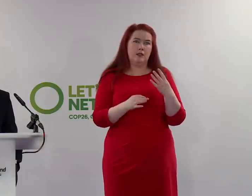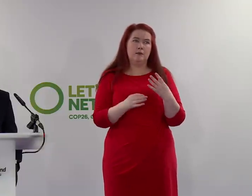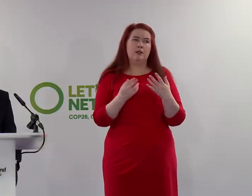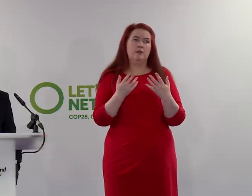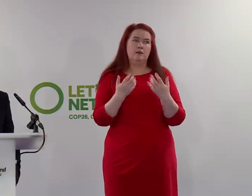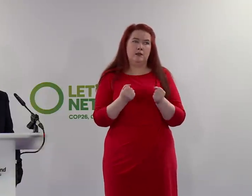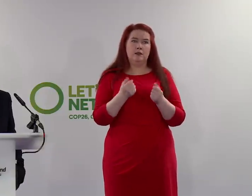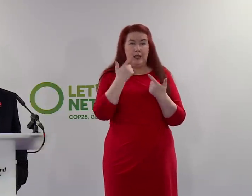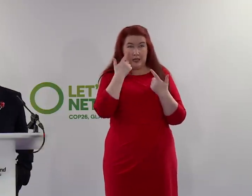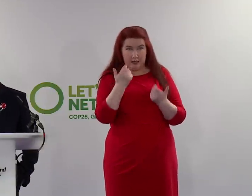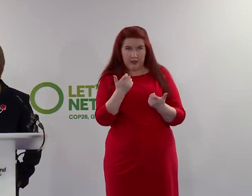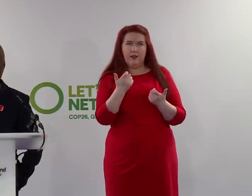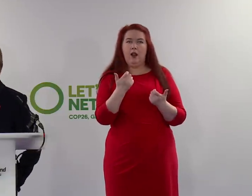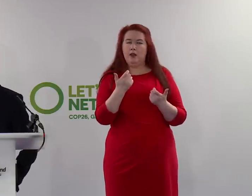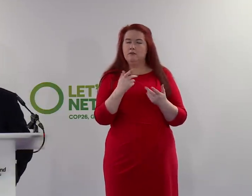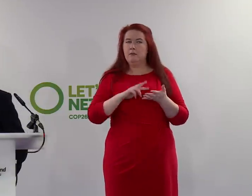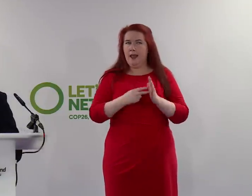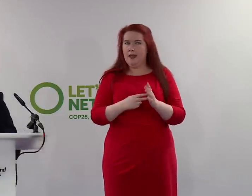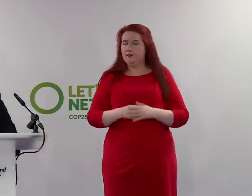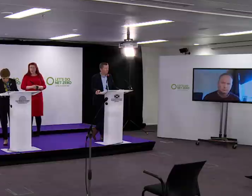and comprehensive contingency planning done.